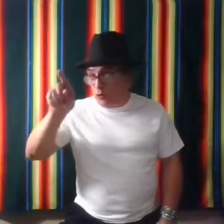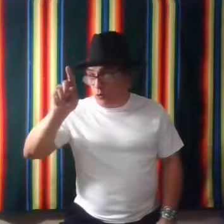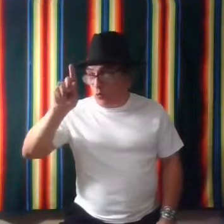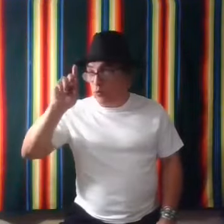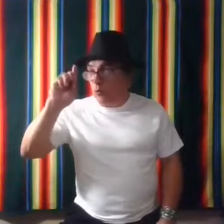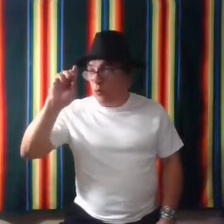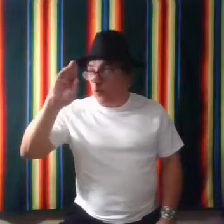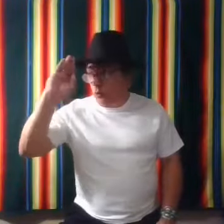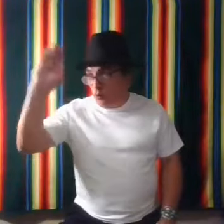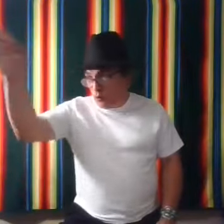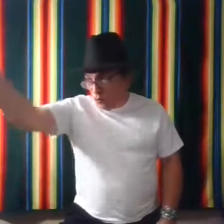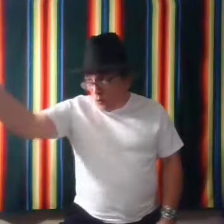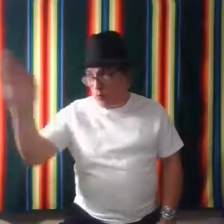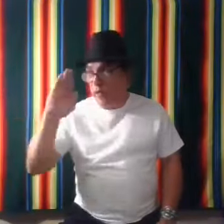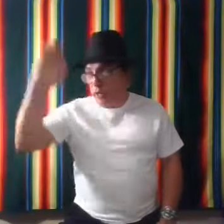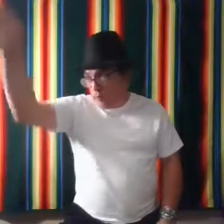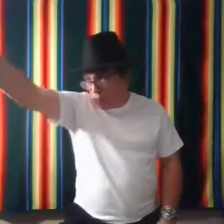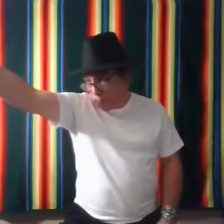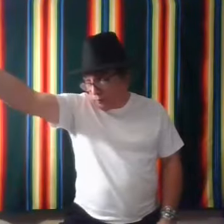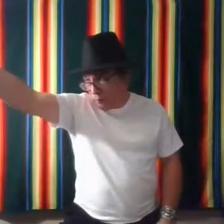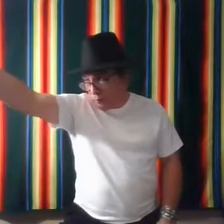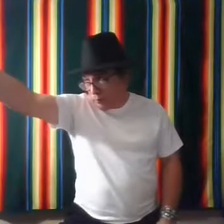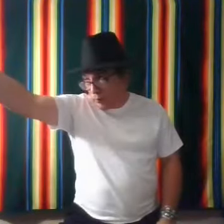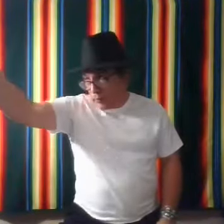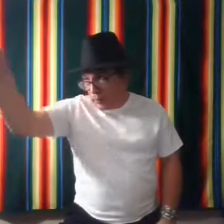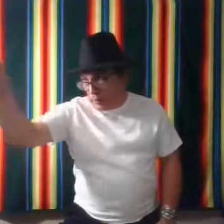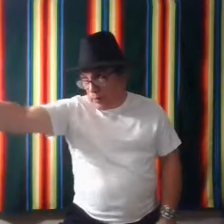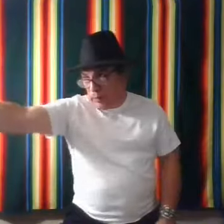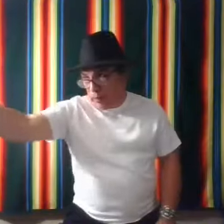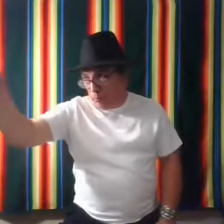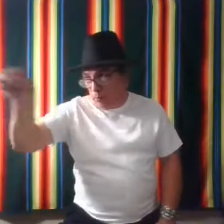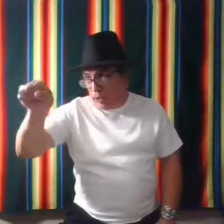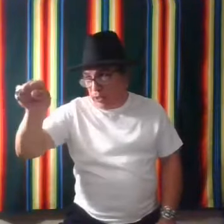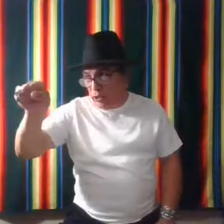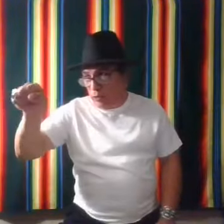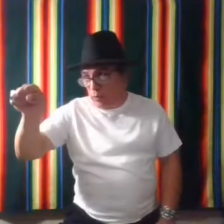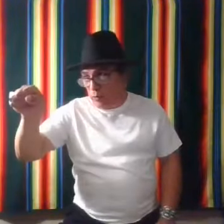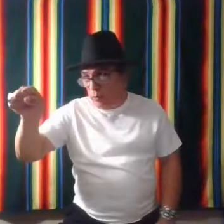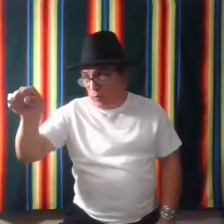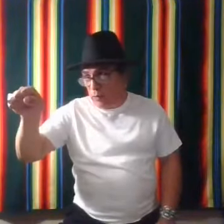go over there and bring you, um,